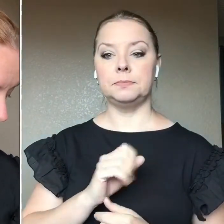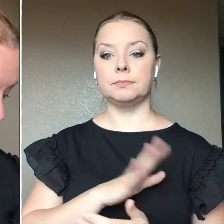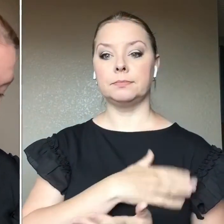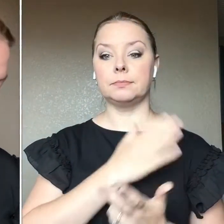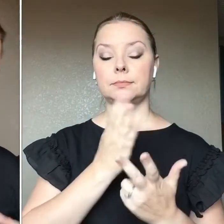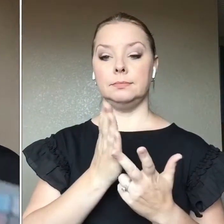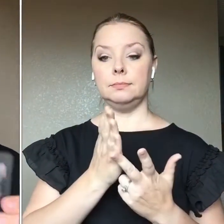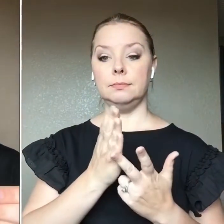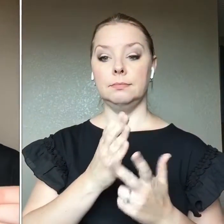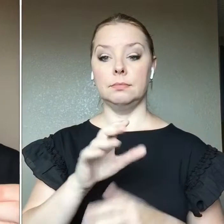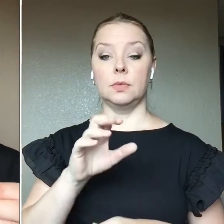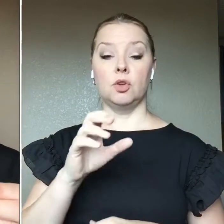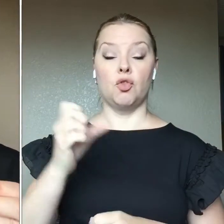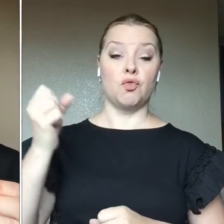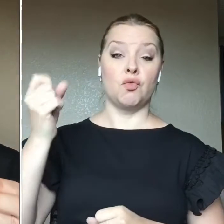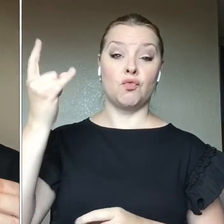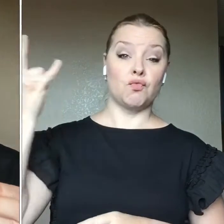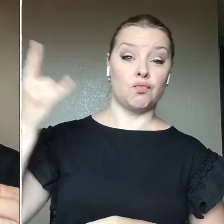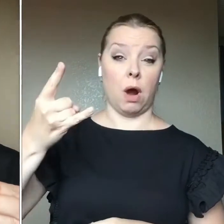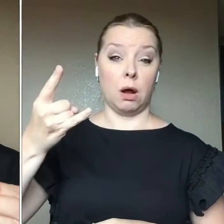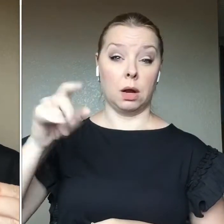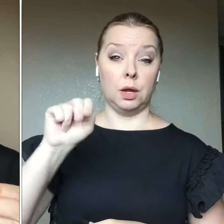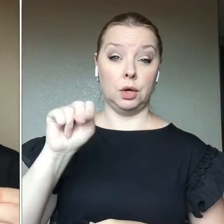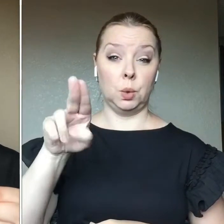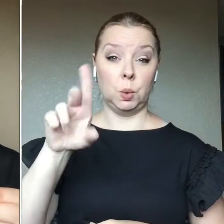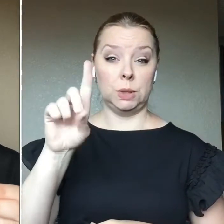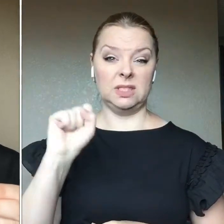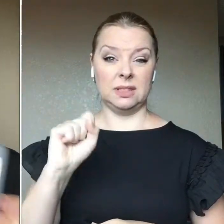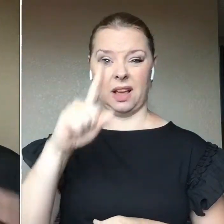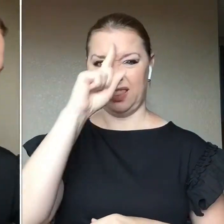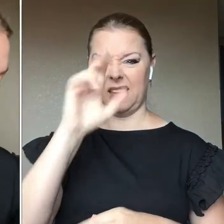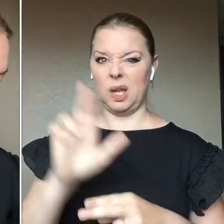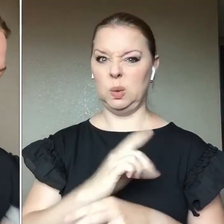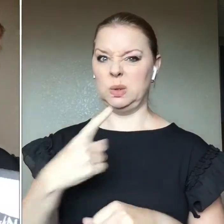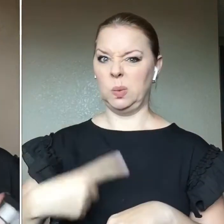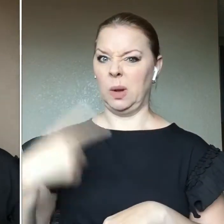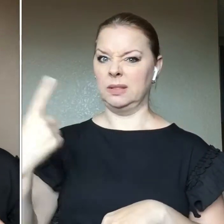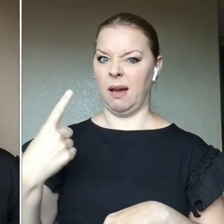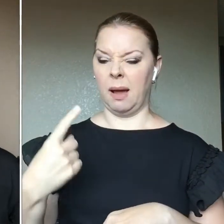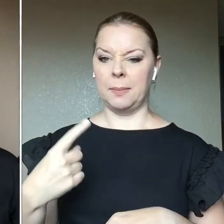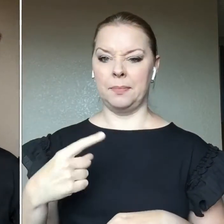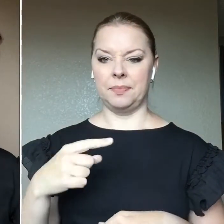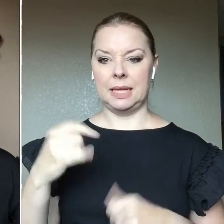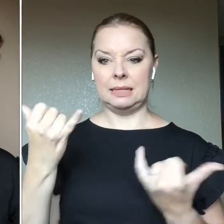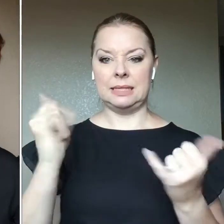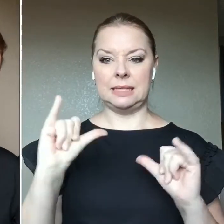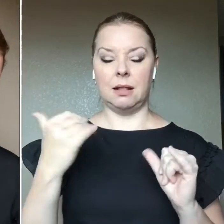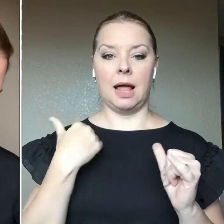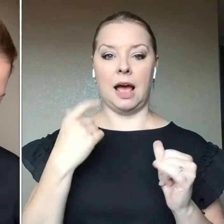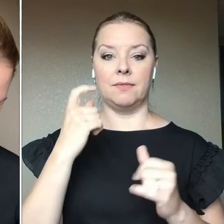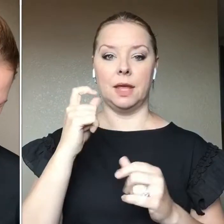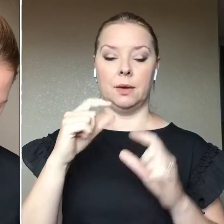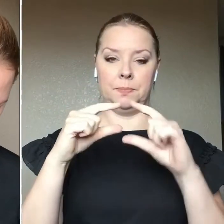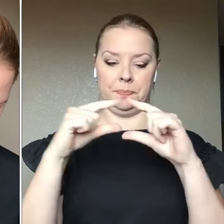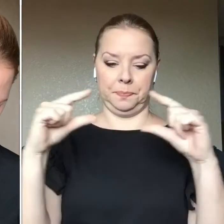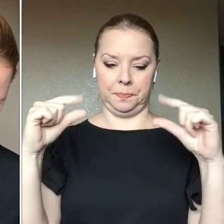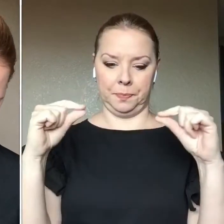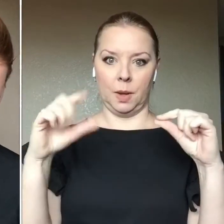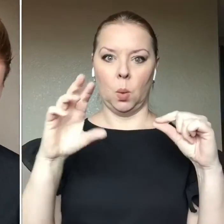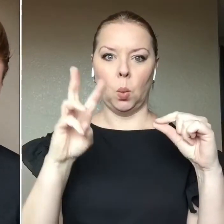They're the rock nudes that I might have used one color out of here. These still all have little eyeshadow wands in them. Um,